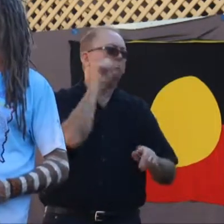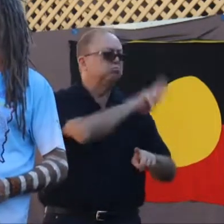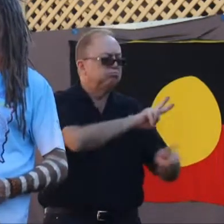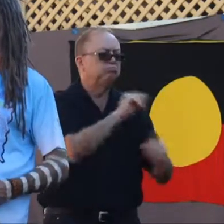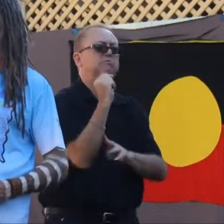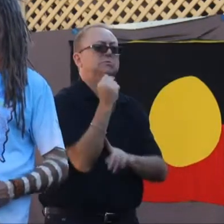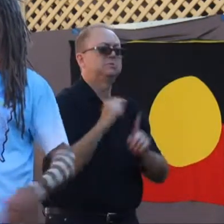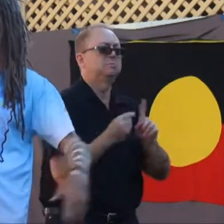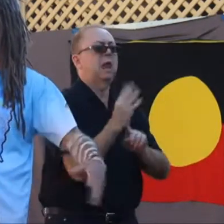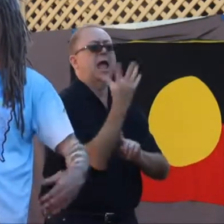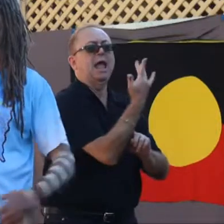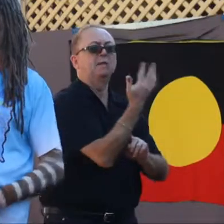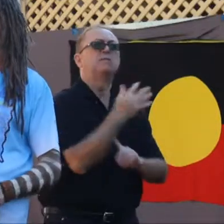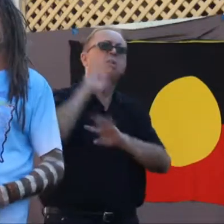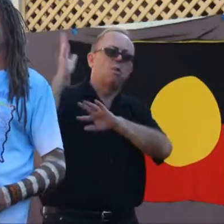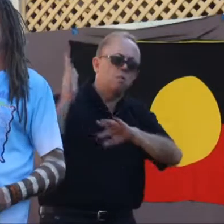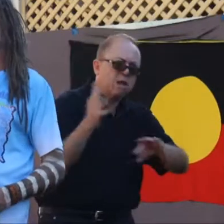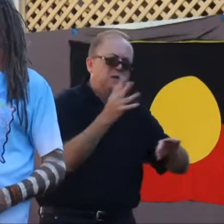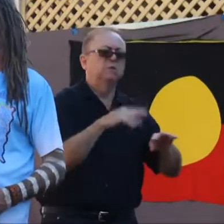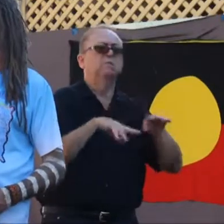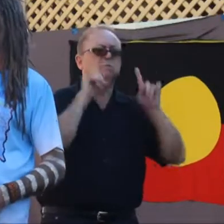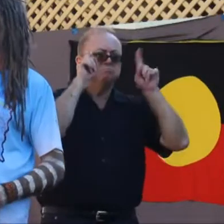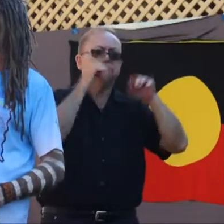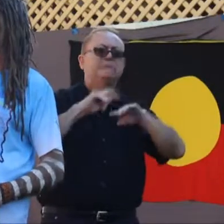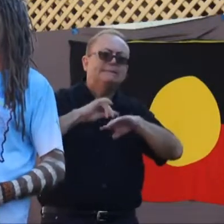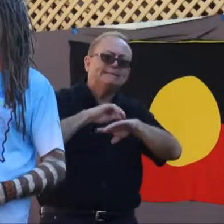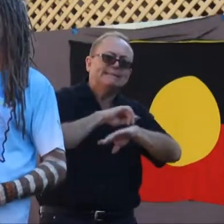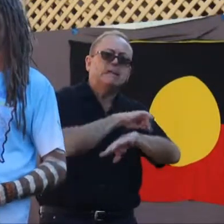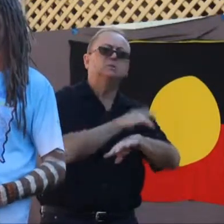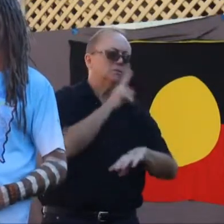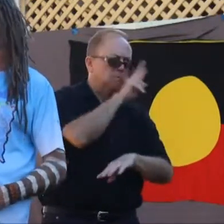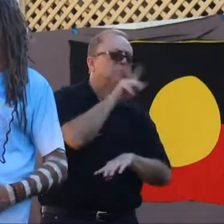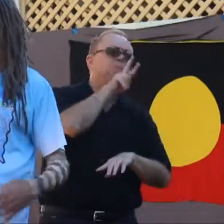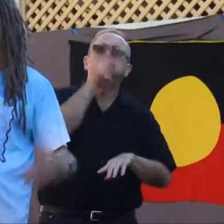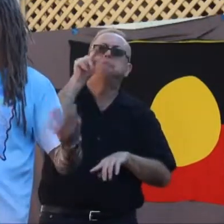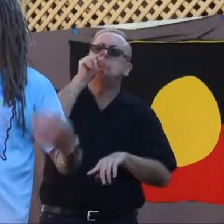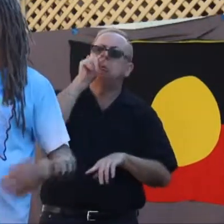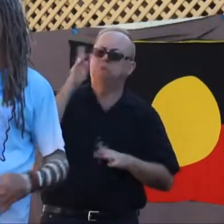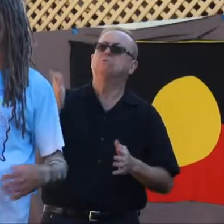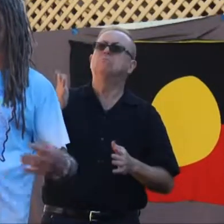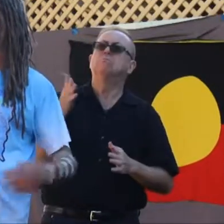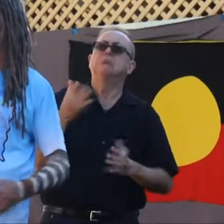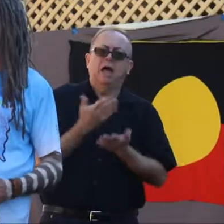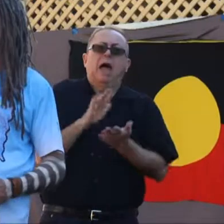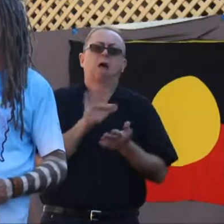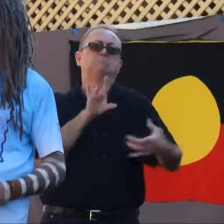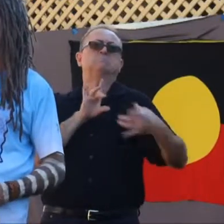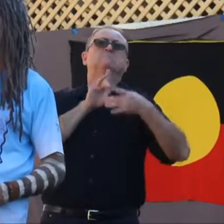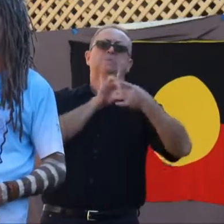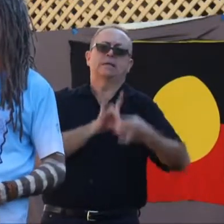wind. We read the insects from the land. Read the, we read the birds. So that is how we connect to our country through our